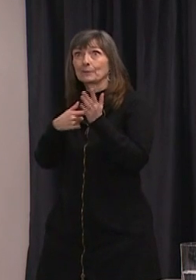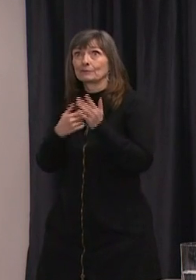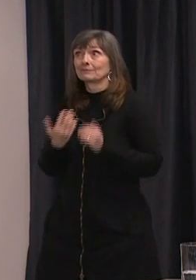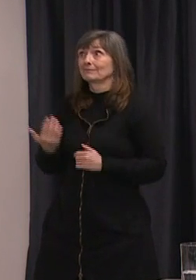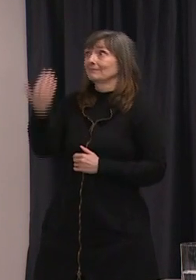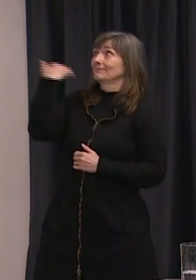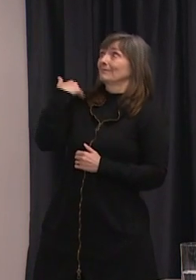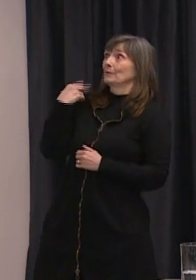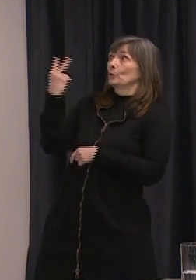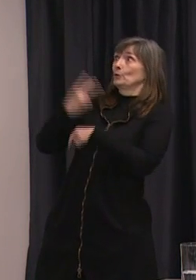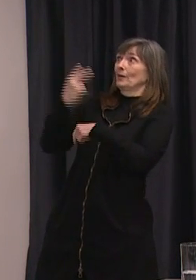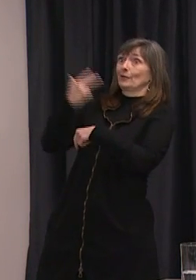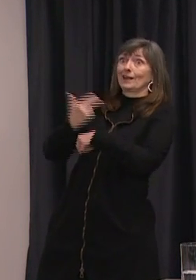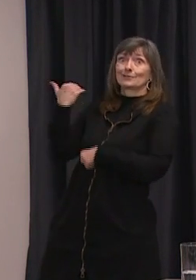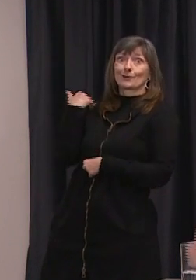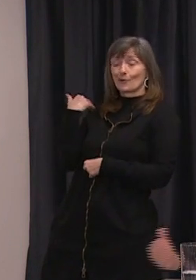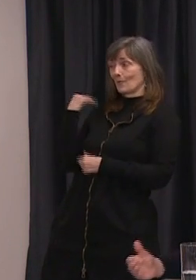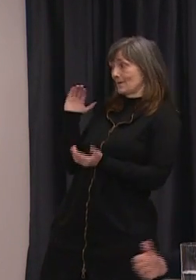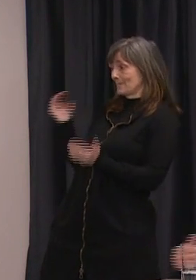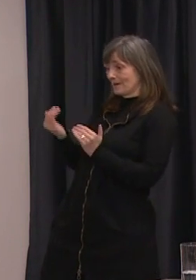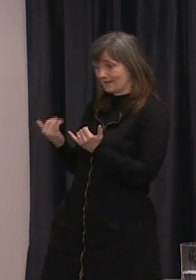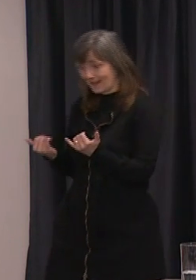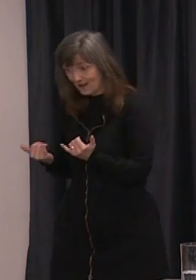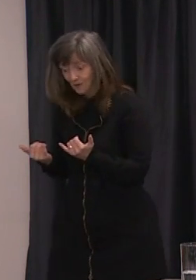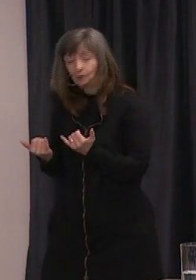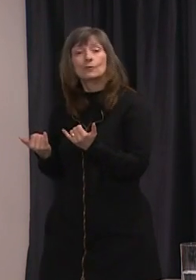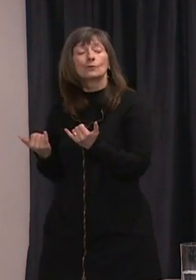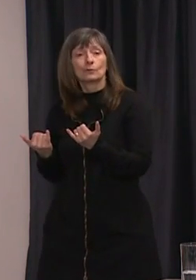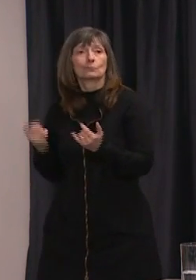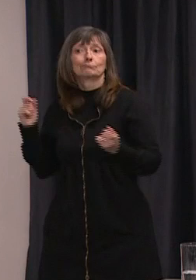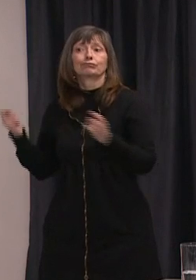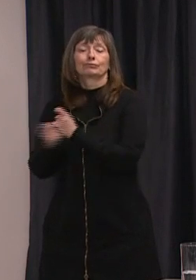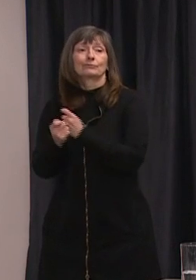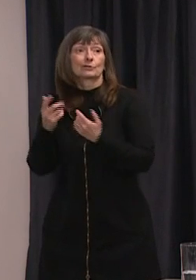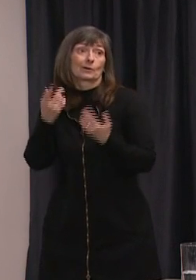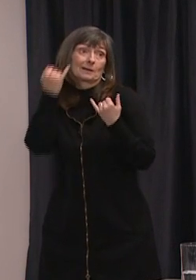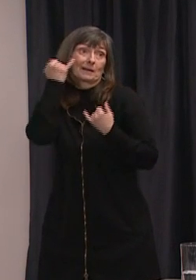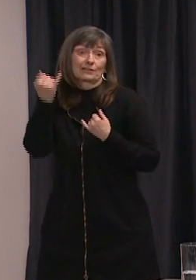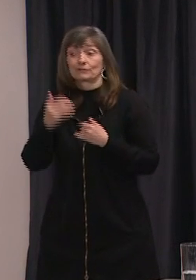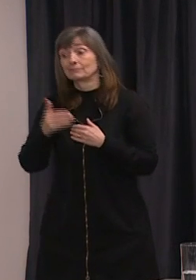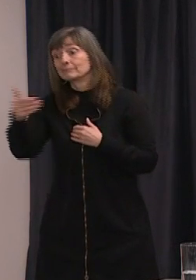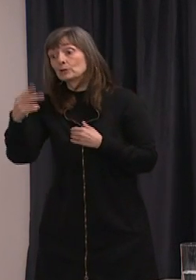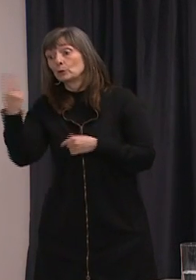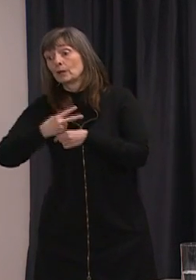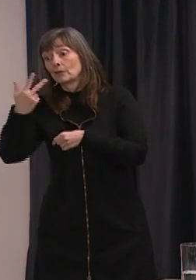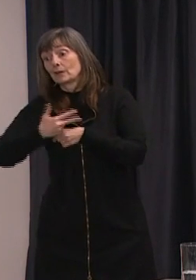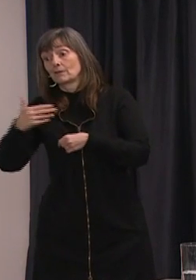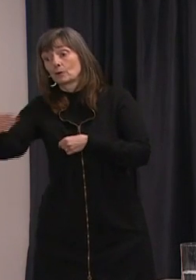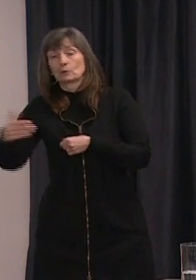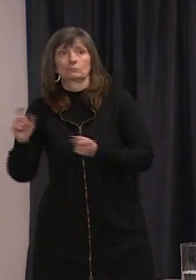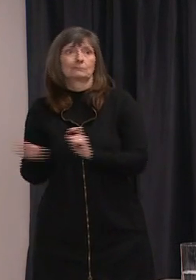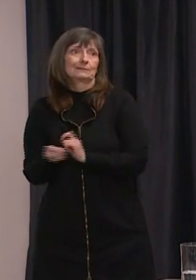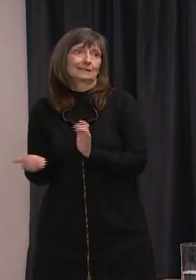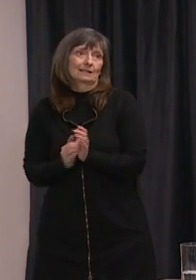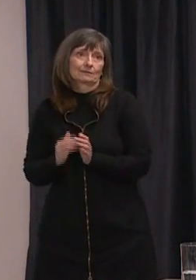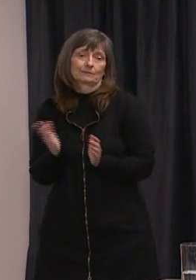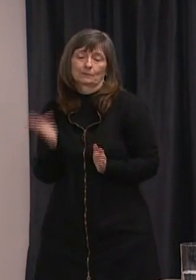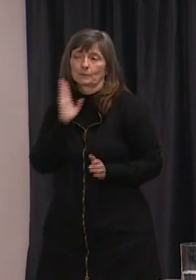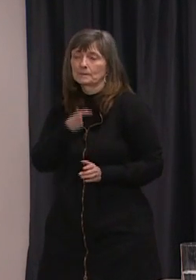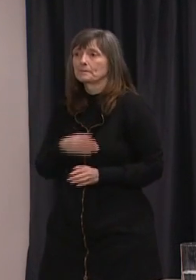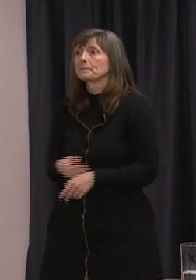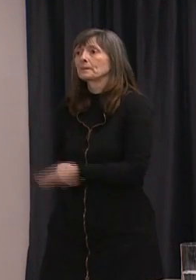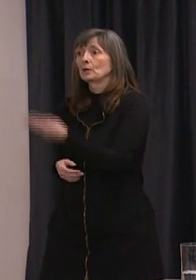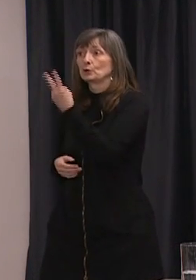compared with where we are you could see the trajectory in another 72 hours could be different again uh two questions